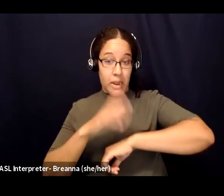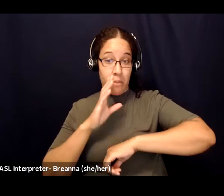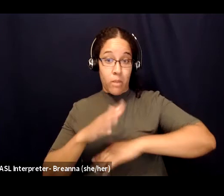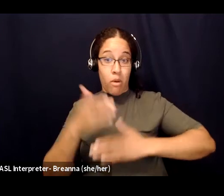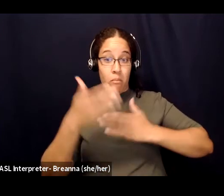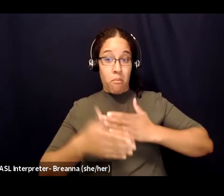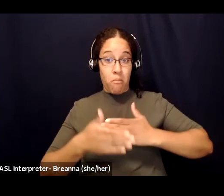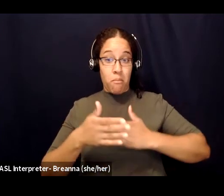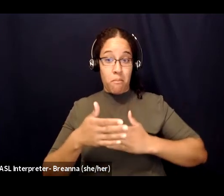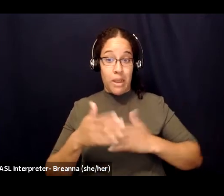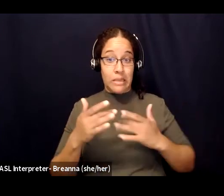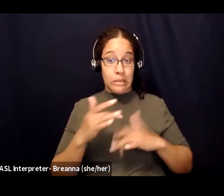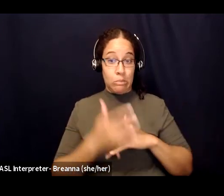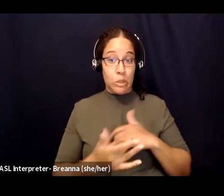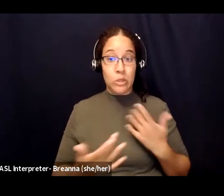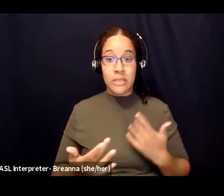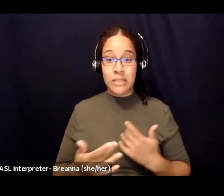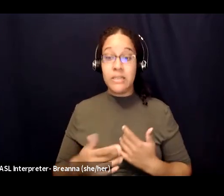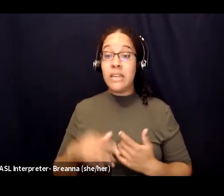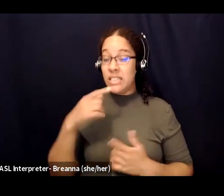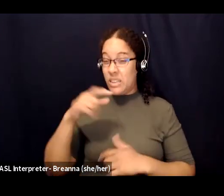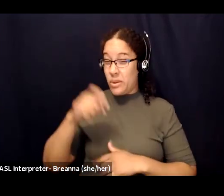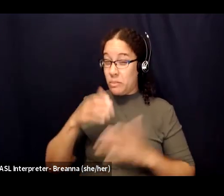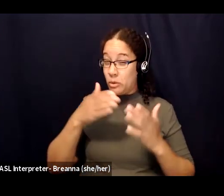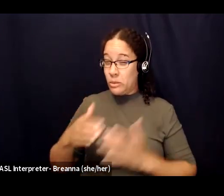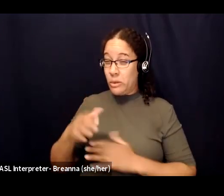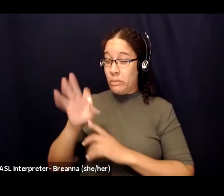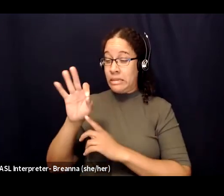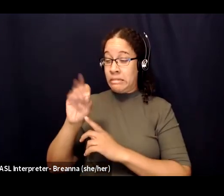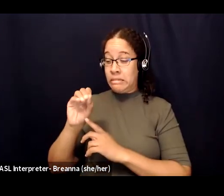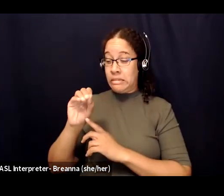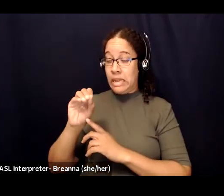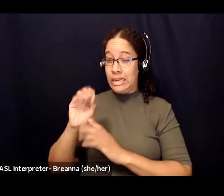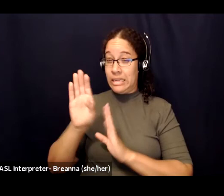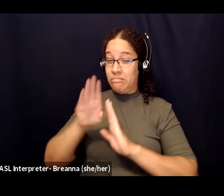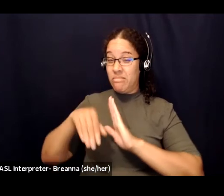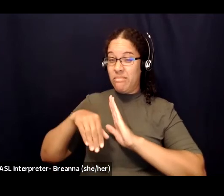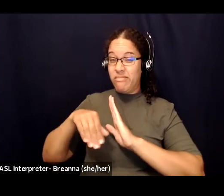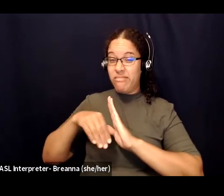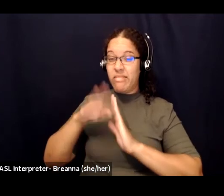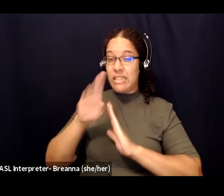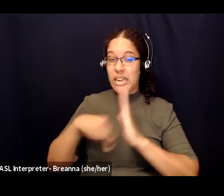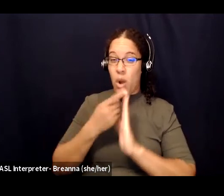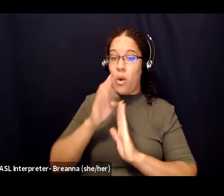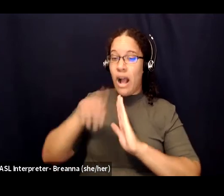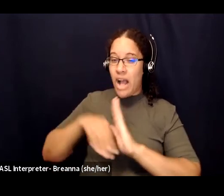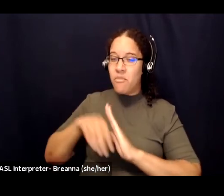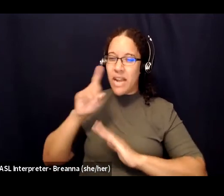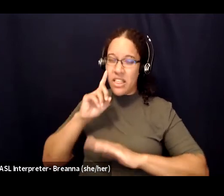to be fully 90 minutes but i think we'll wrap up in 60 if that's okay with everyone but the last kind of bit that i have